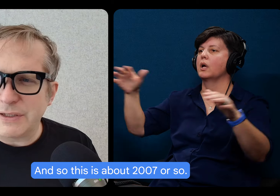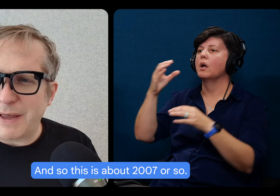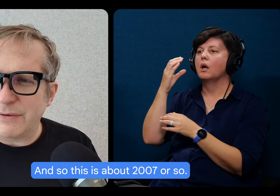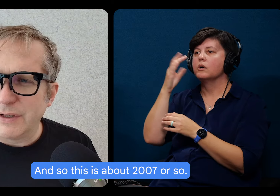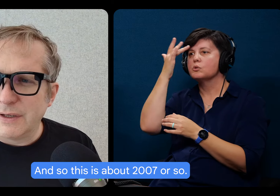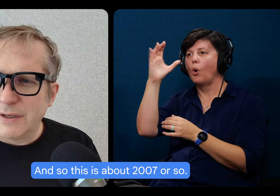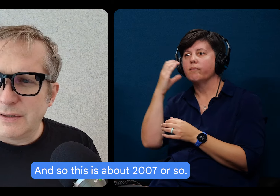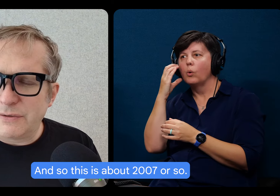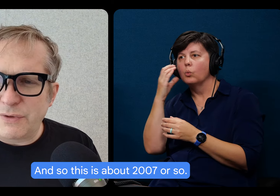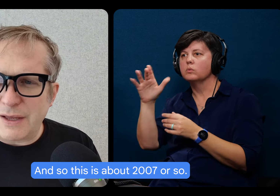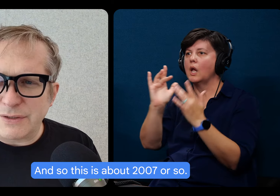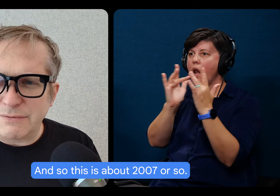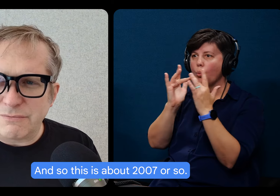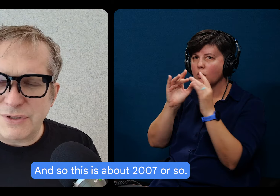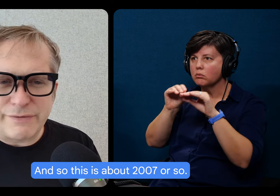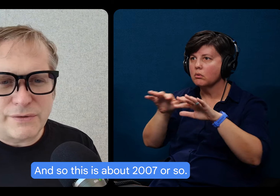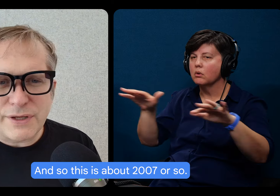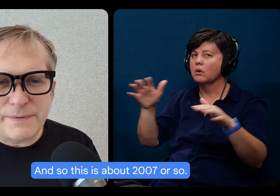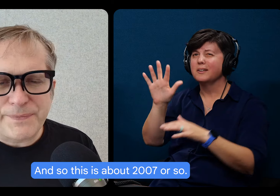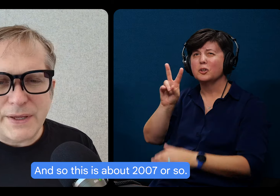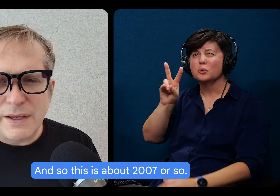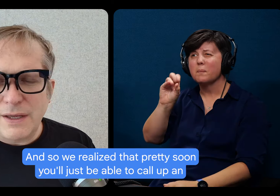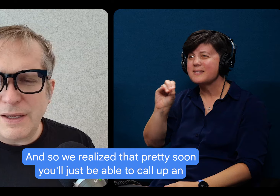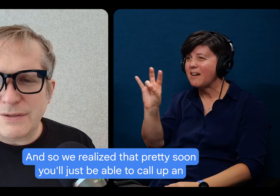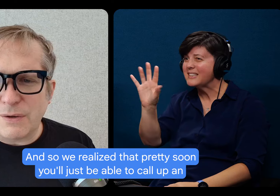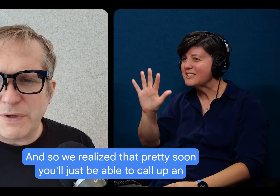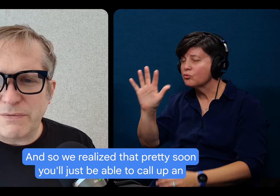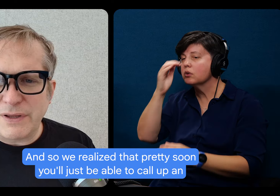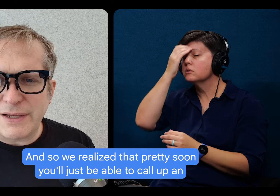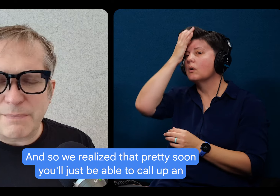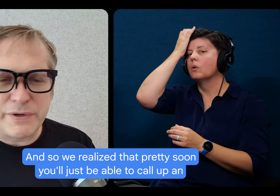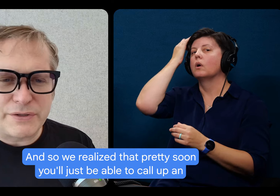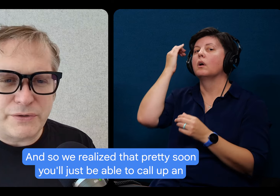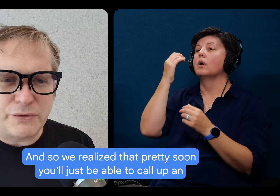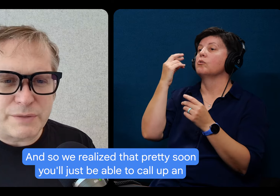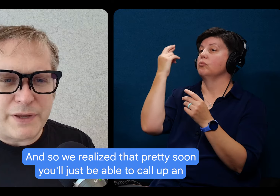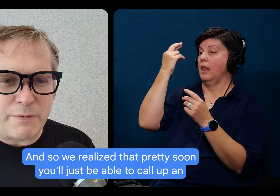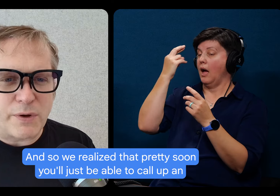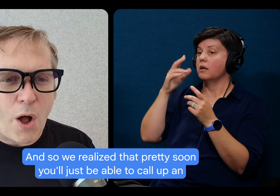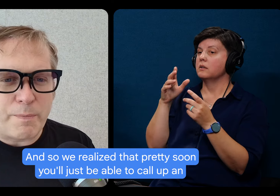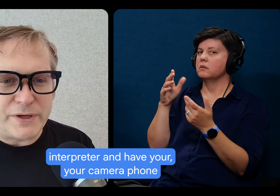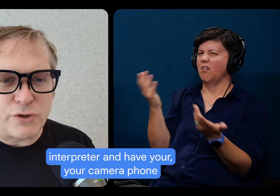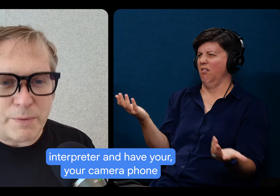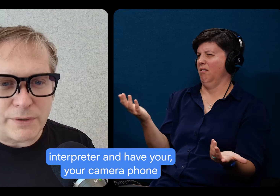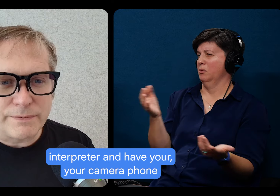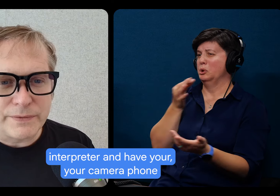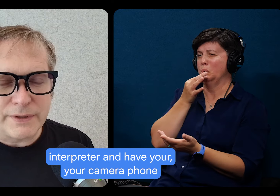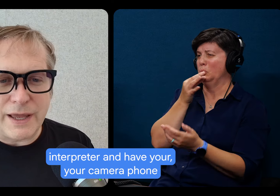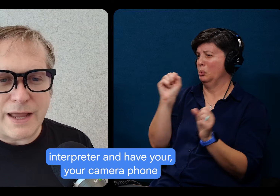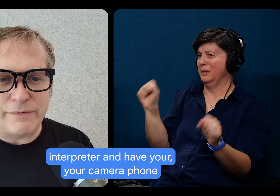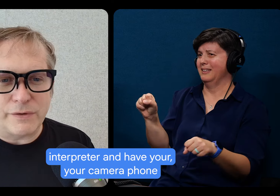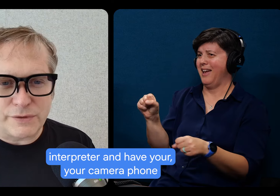out. so this is about 2007 or so. And so we realized that pretty soon you'll just be able to call up an interpreter